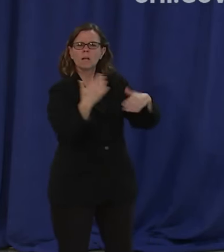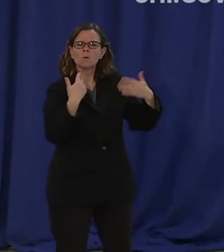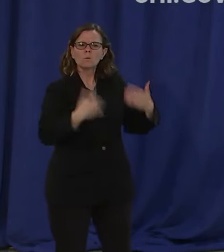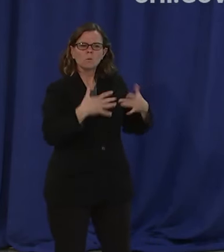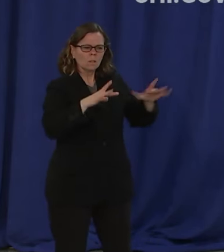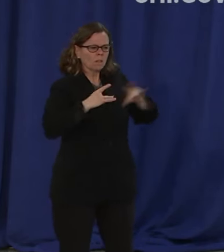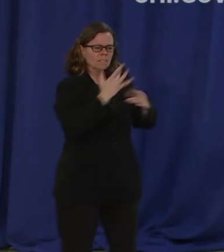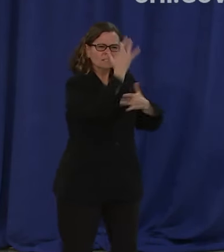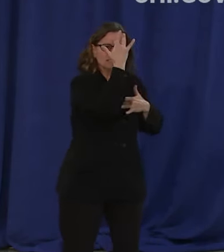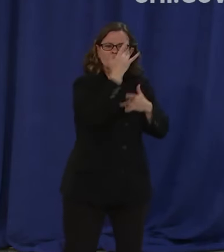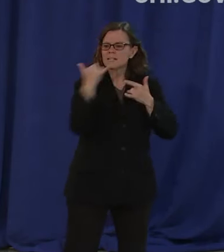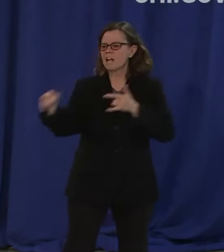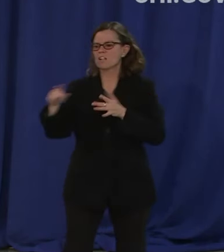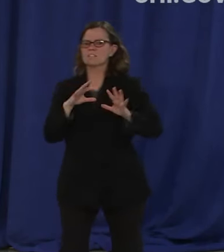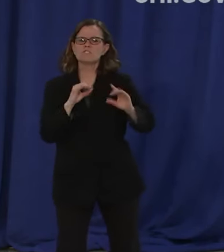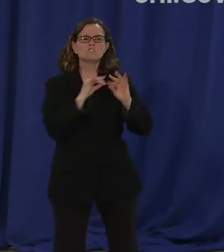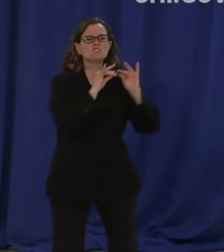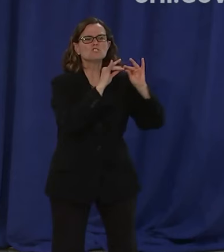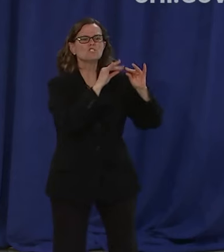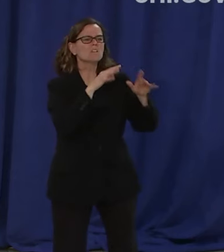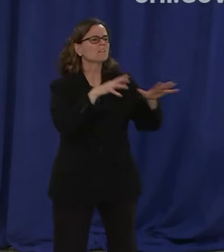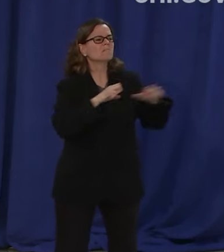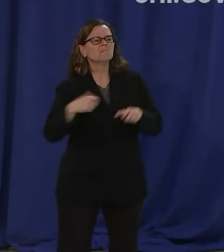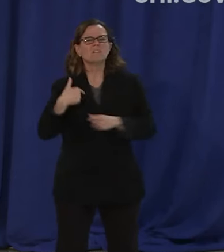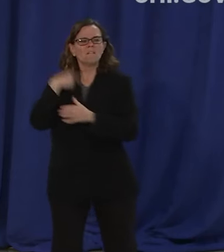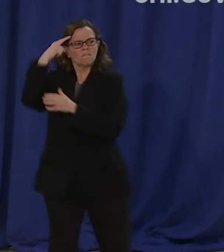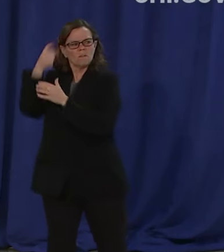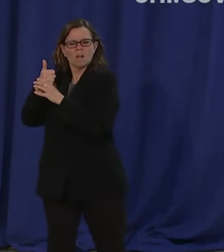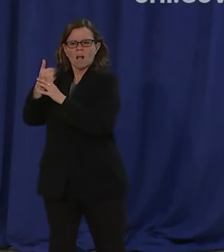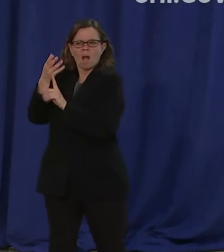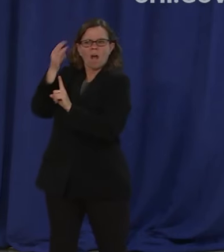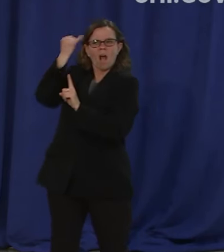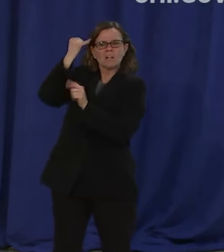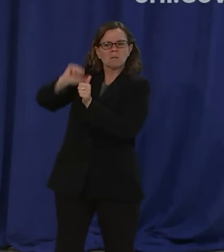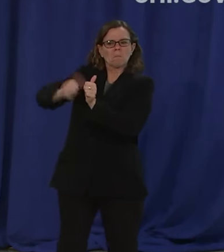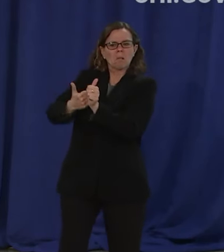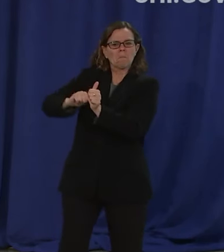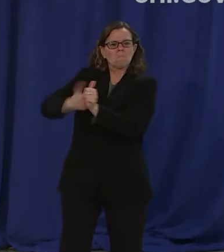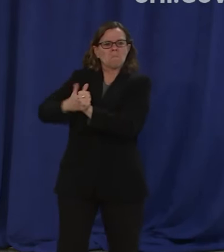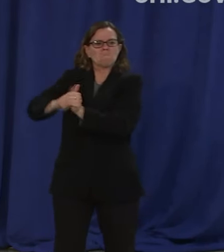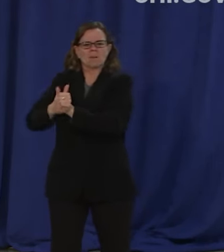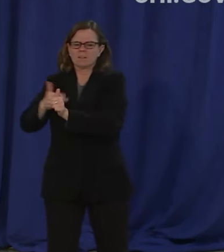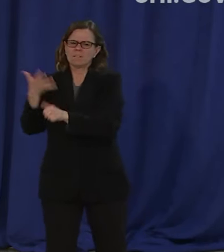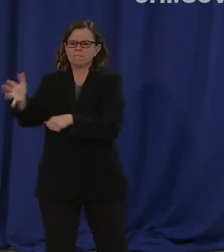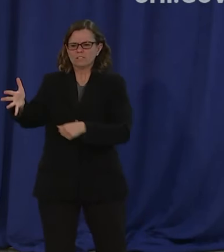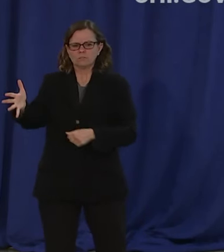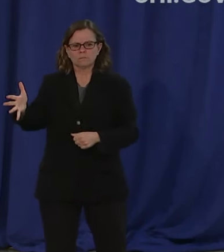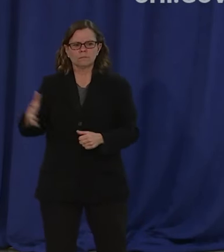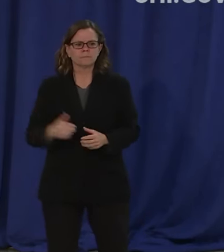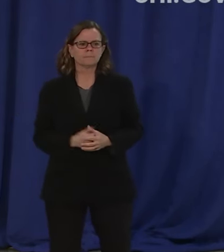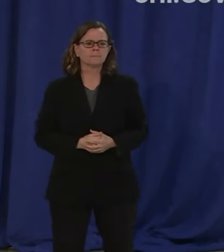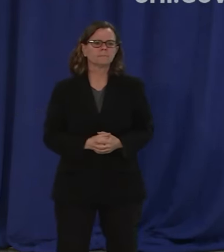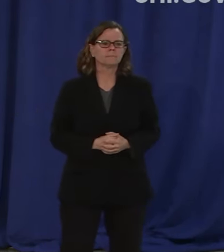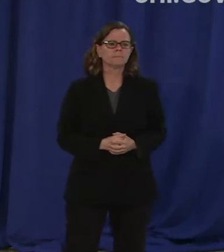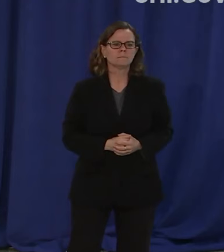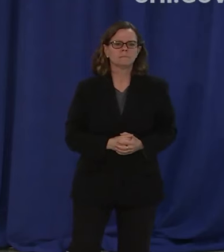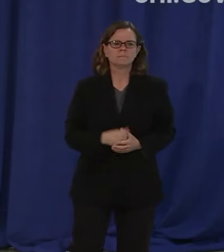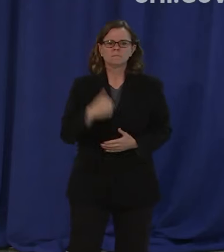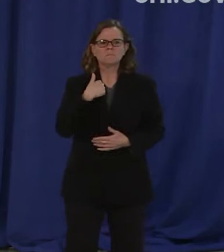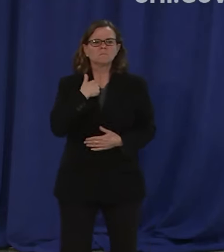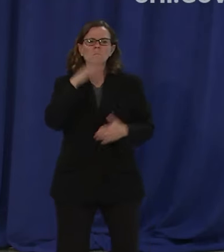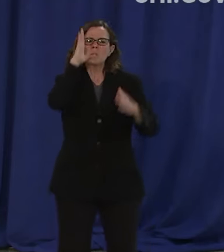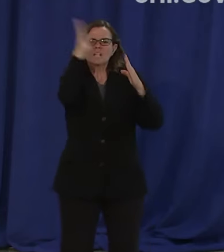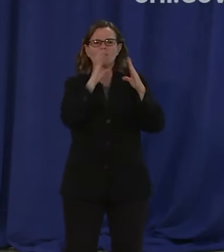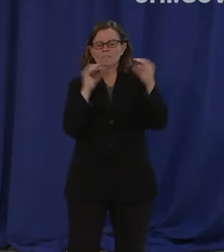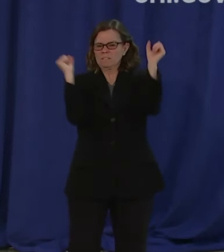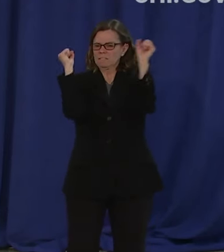political stunts. Our residents deserve better and I'm never going to stop fighting for them. The